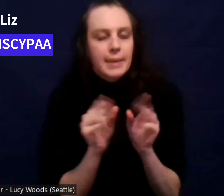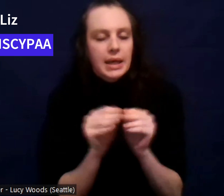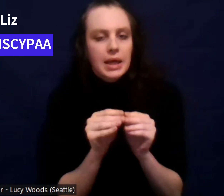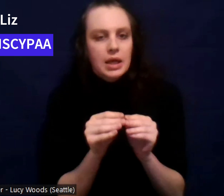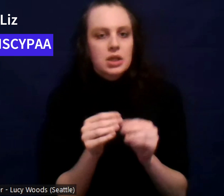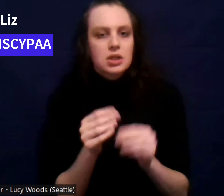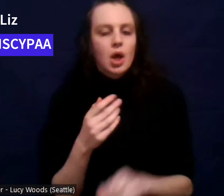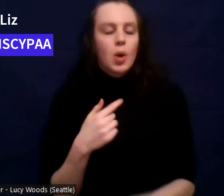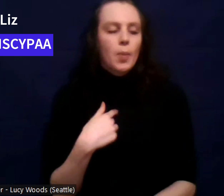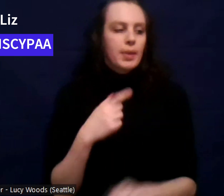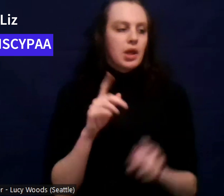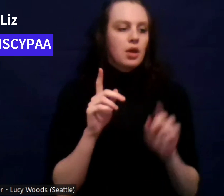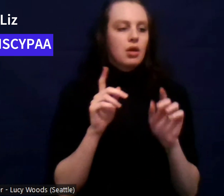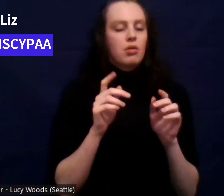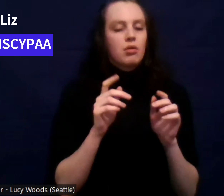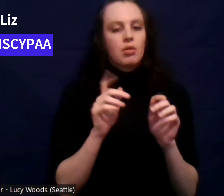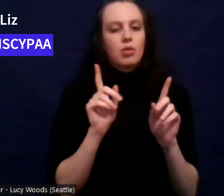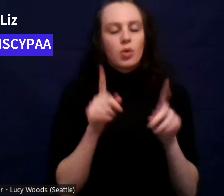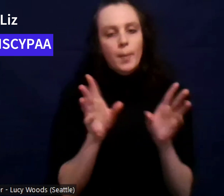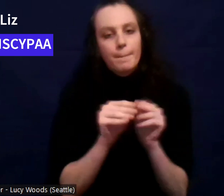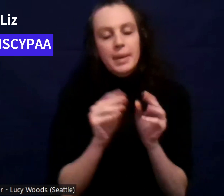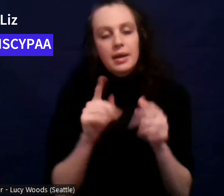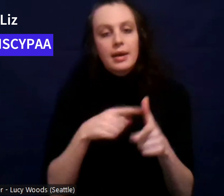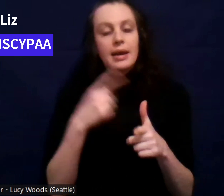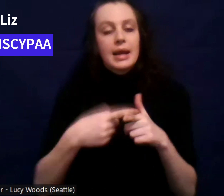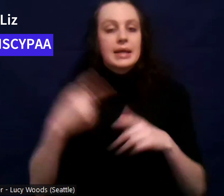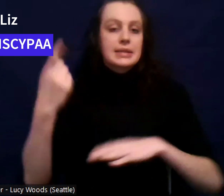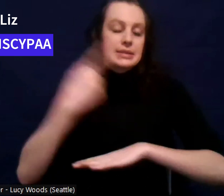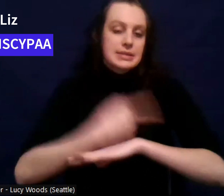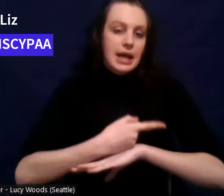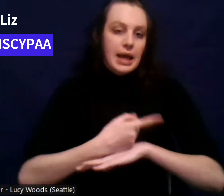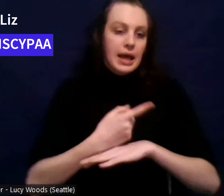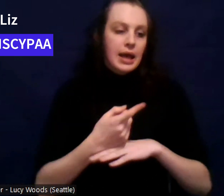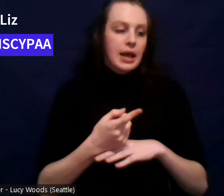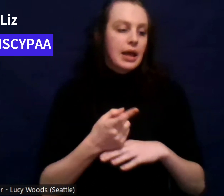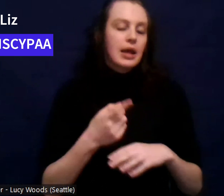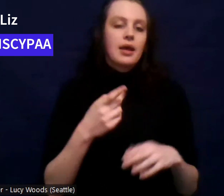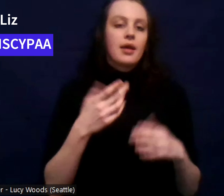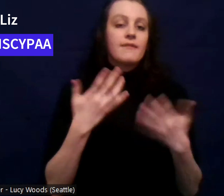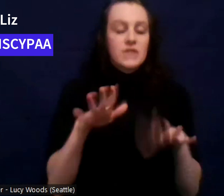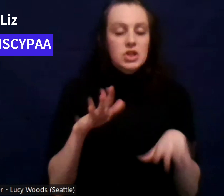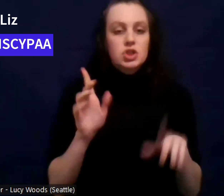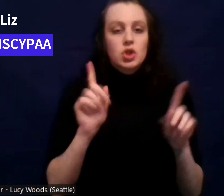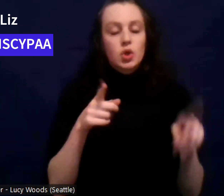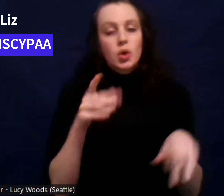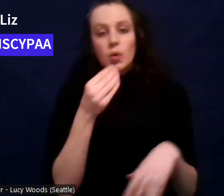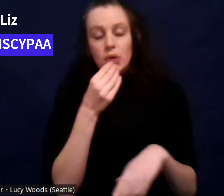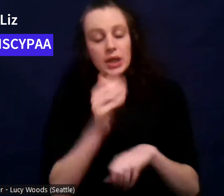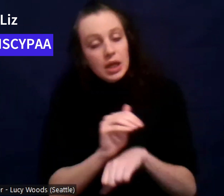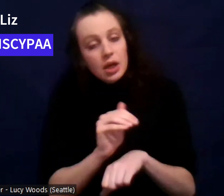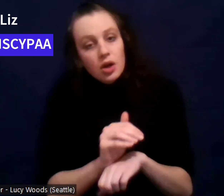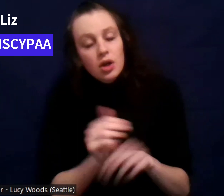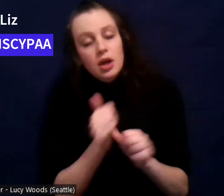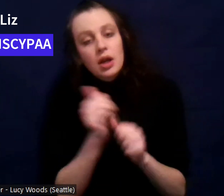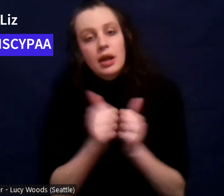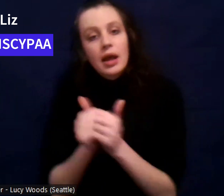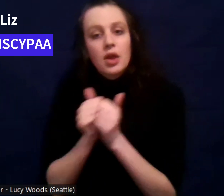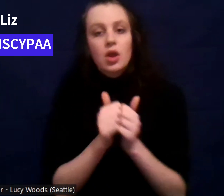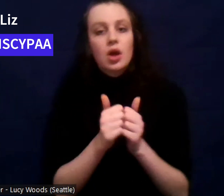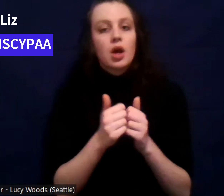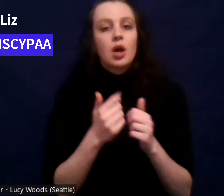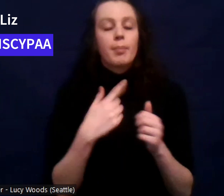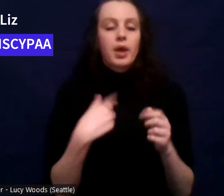out to dinner after that. And then I got like assigned my temporary sponsor at that dinner. Um, so then I started working the steps